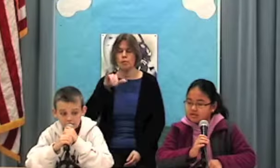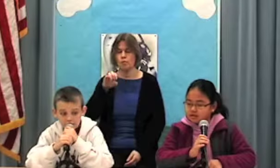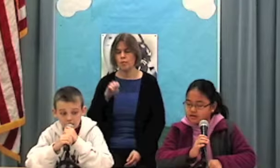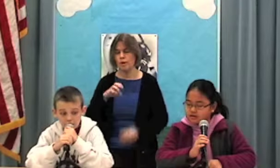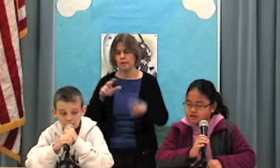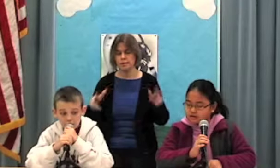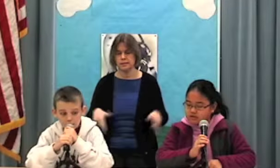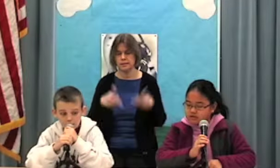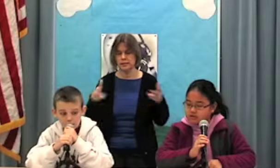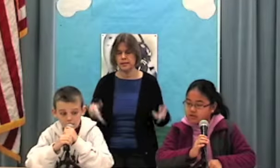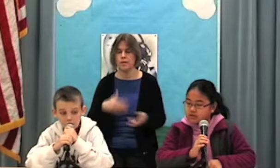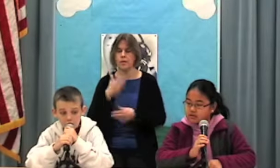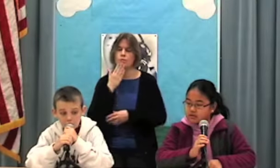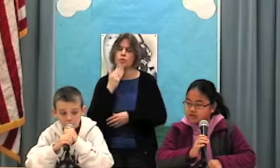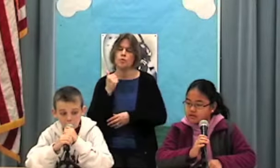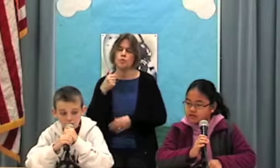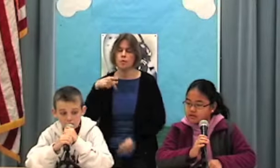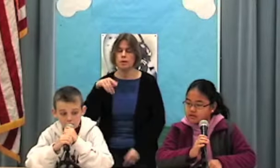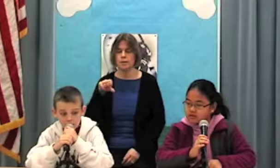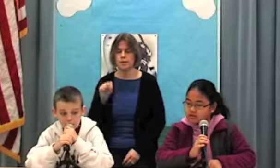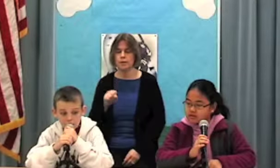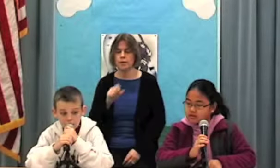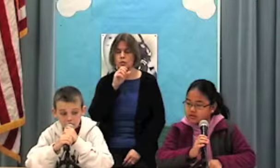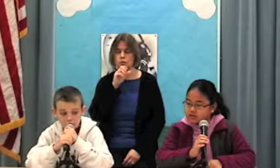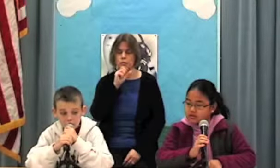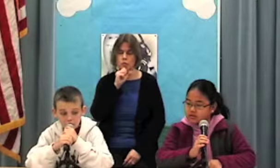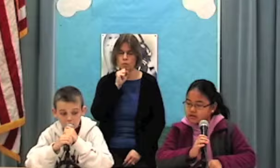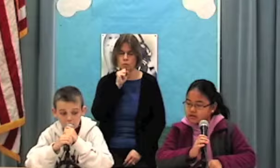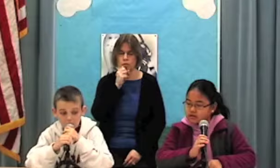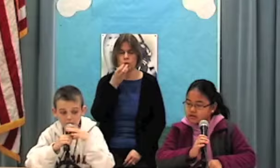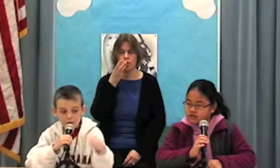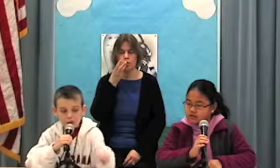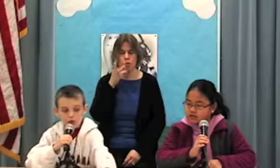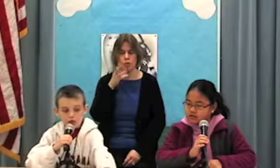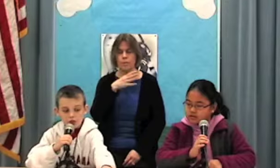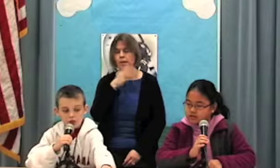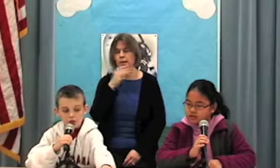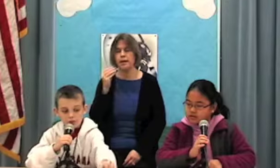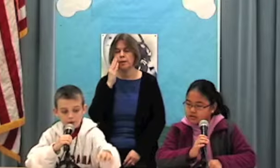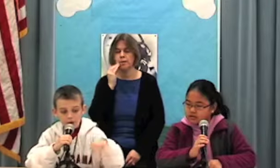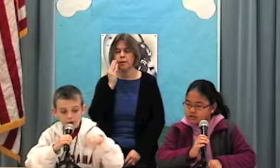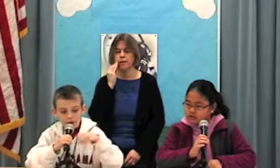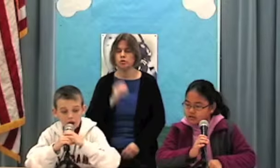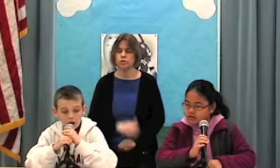Salad, Sweet Peas, Orange Smiles, Strawberry and Peaches.